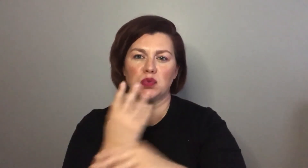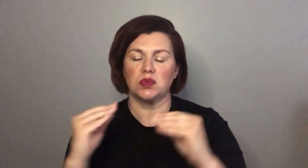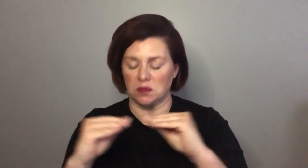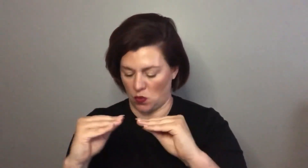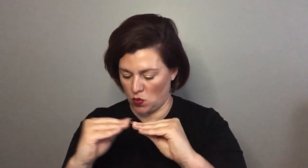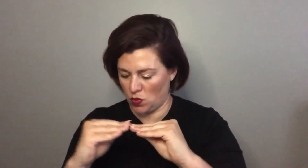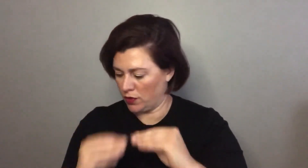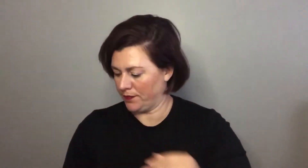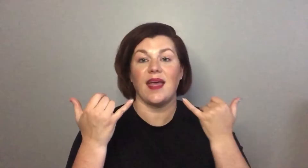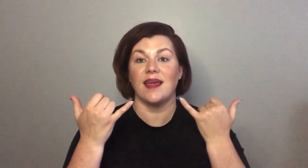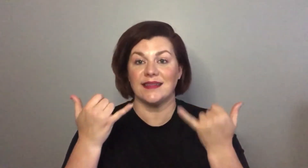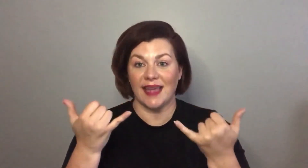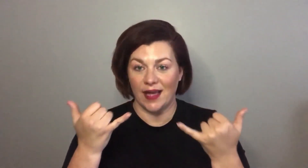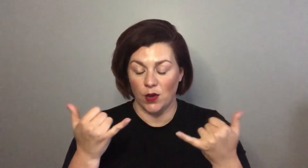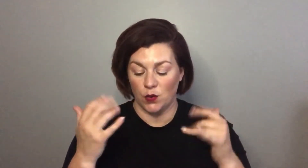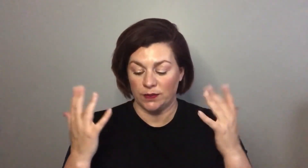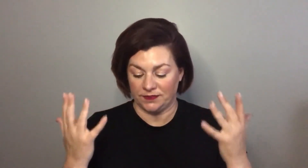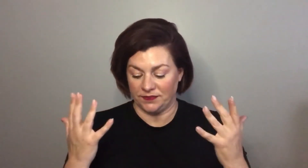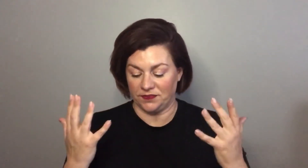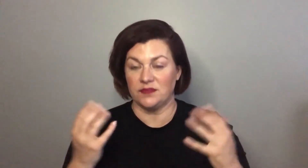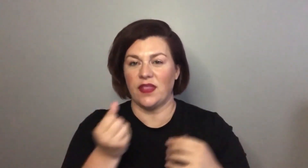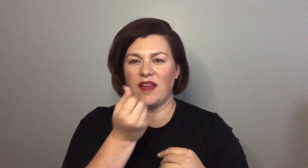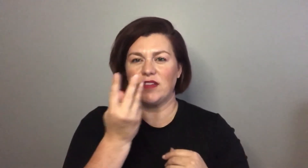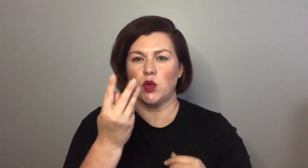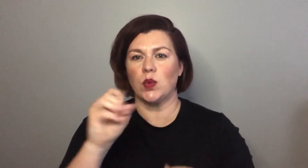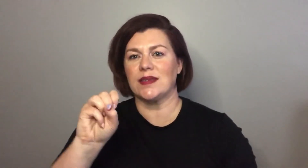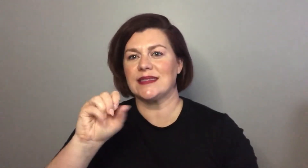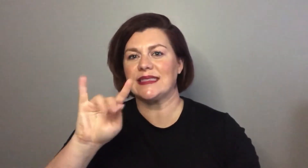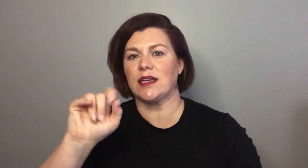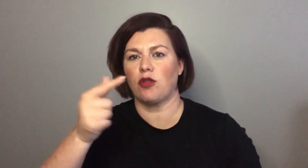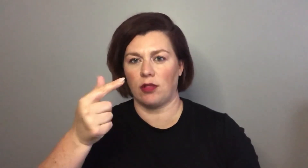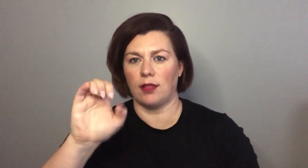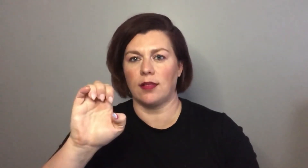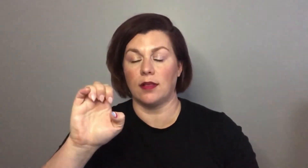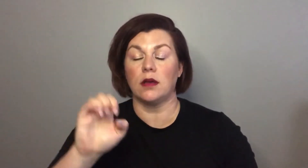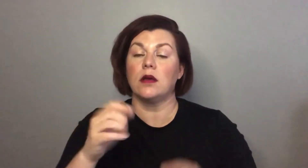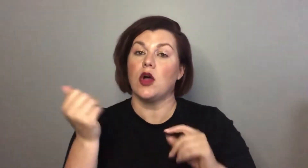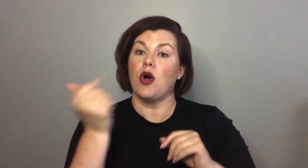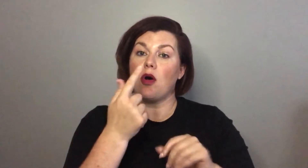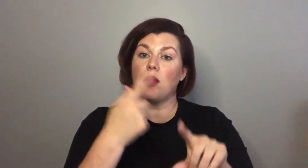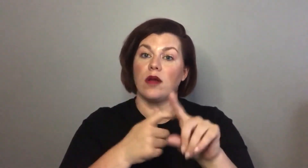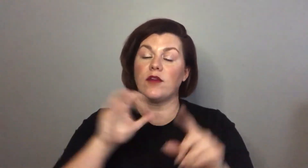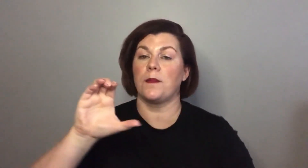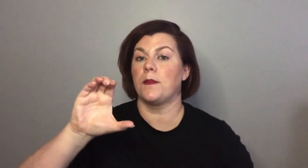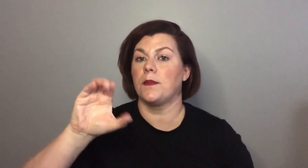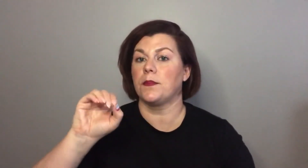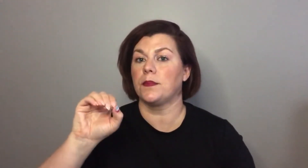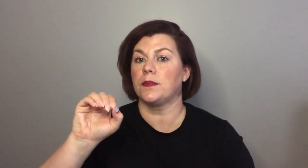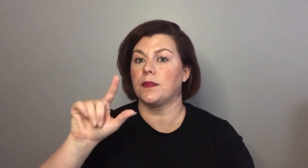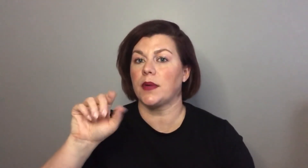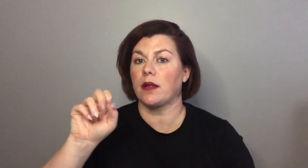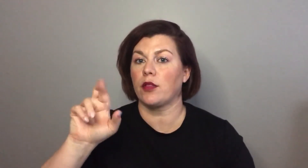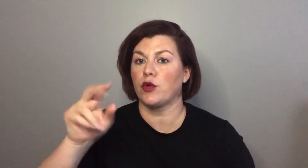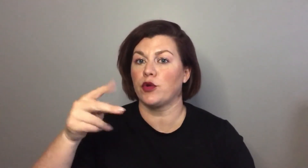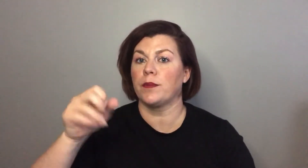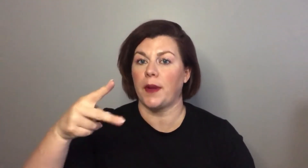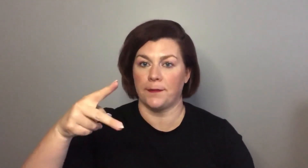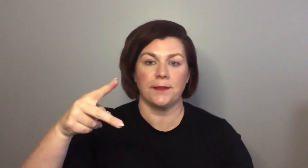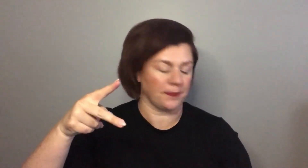just can't wait to use it more because I love it so much okay now I have a couple of single shadows